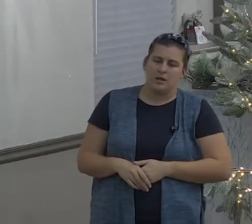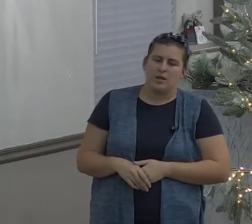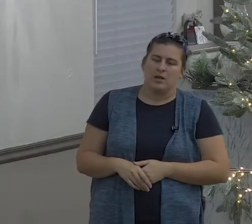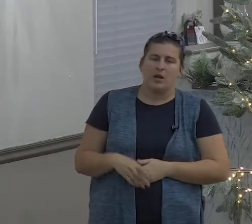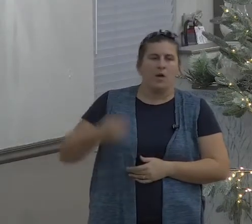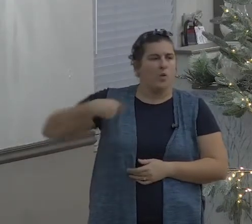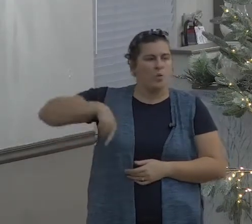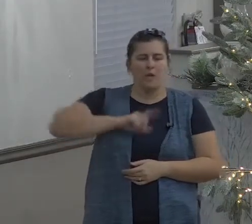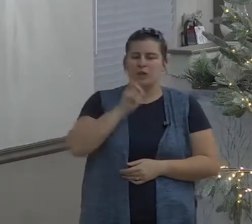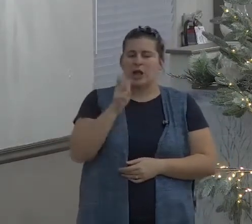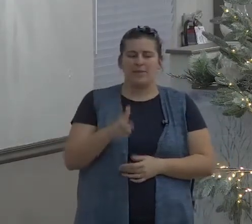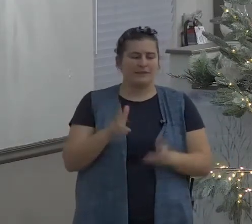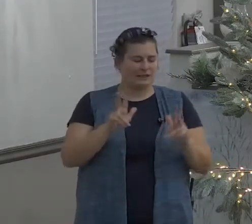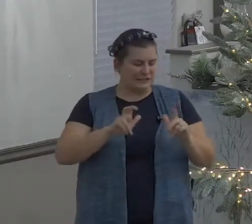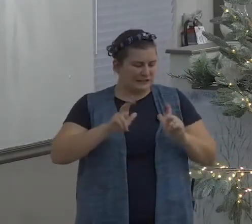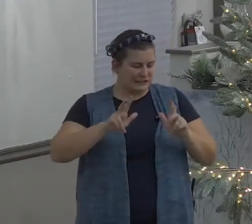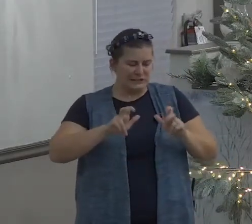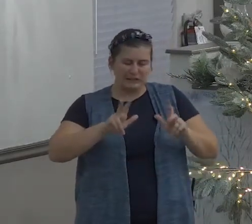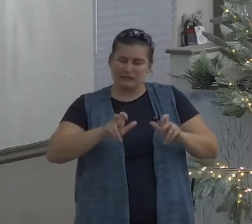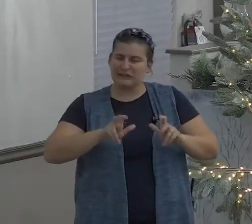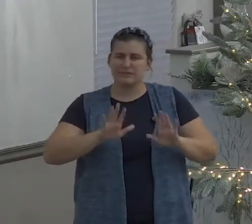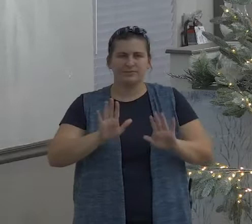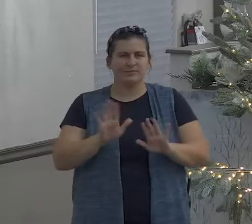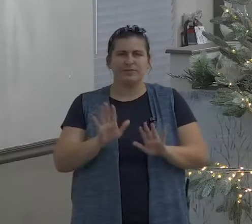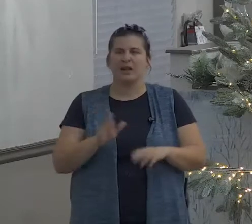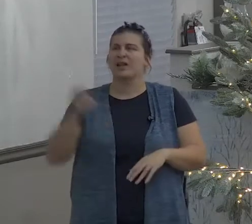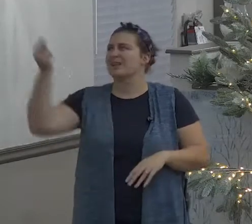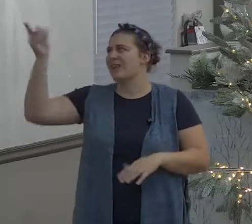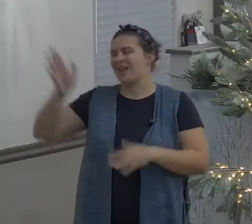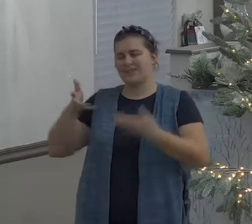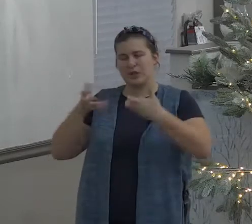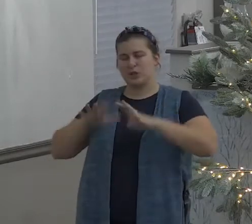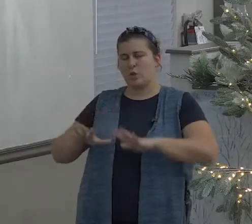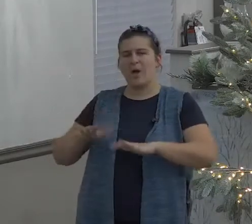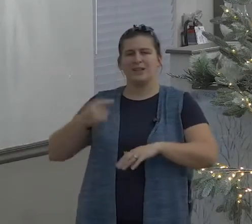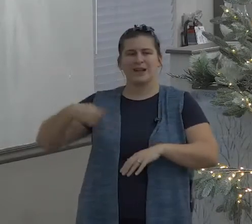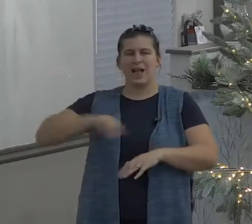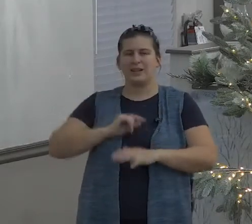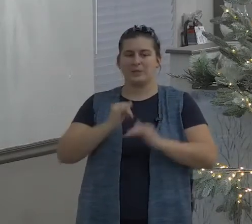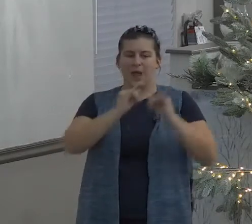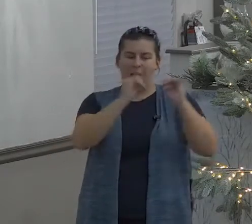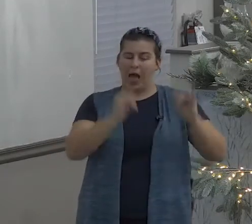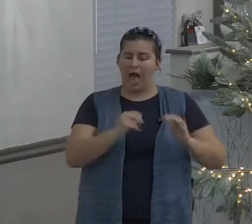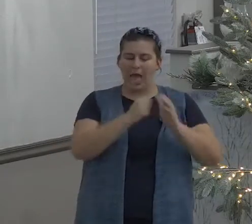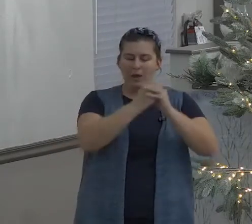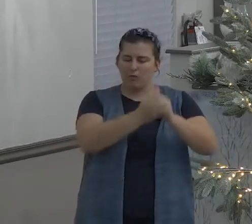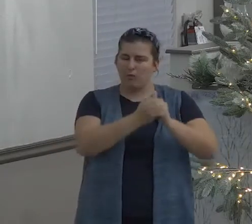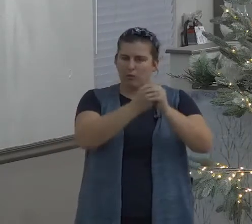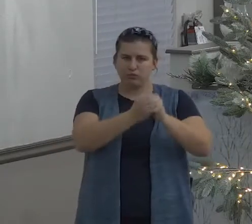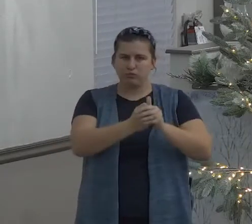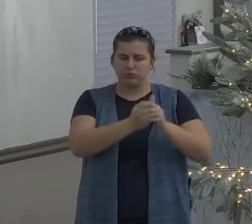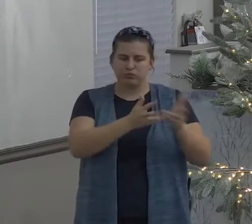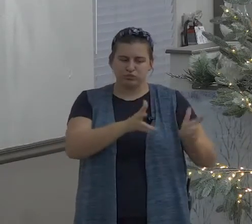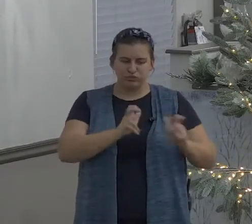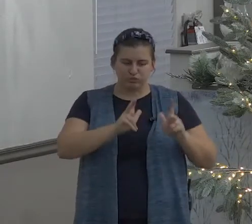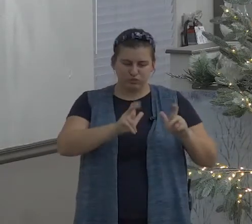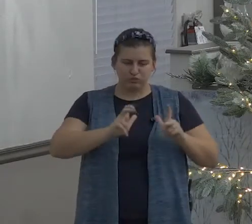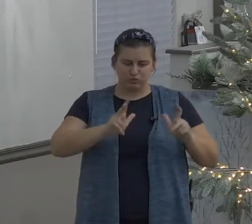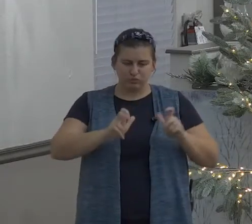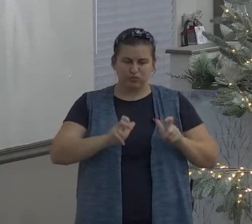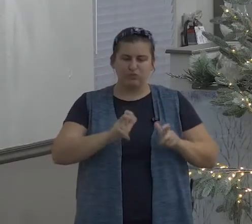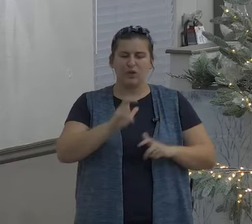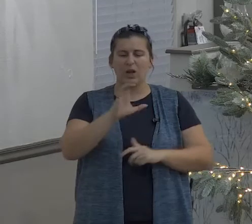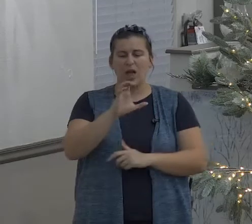Hebrews 13 5 I don't have it in the power point but you you know the first part of that that